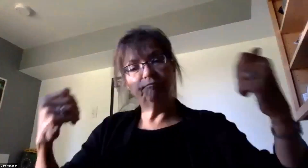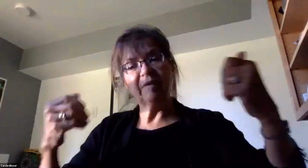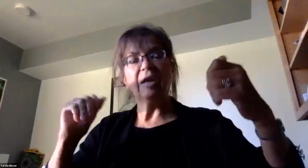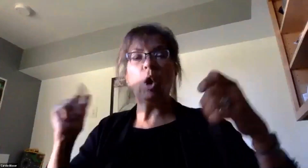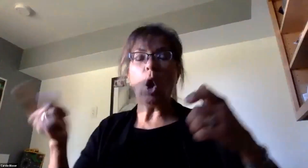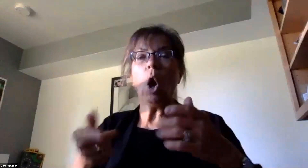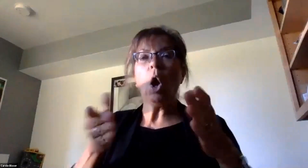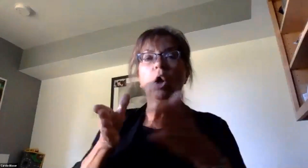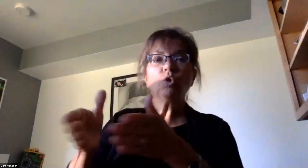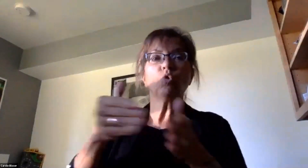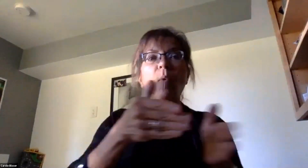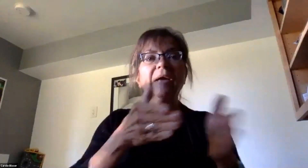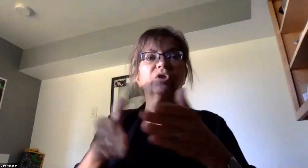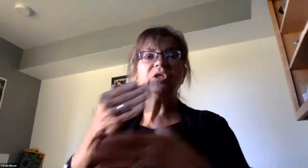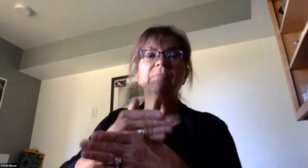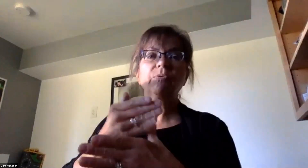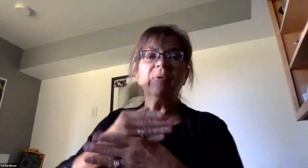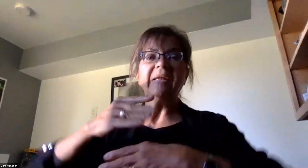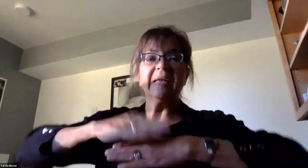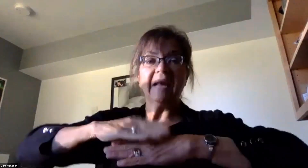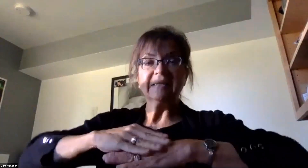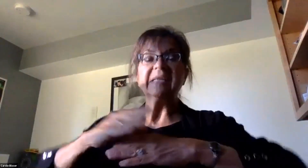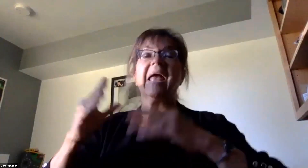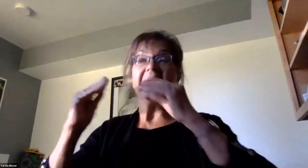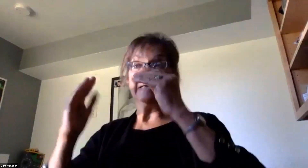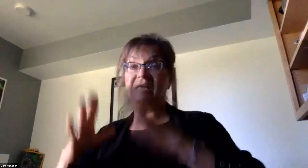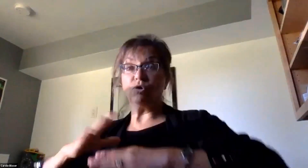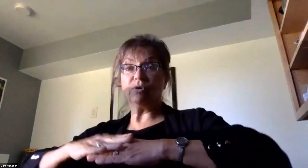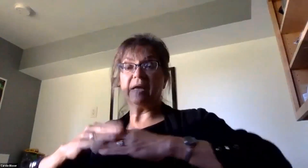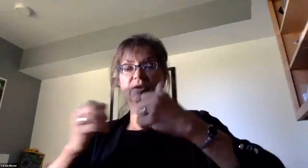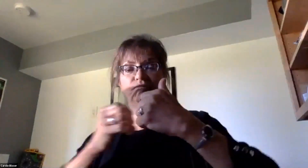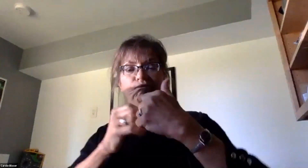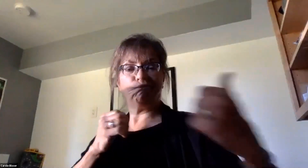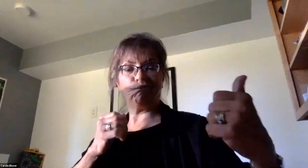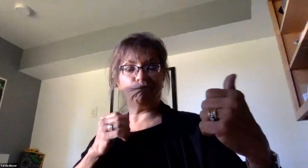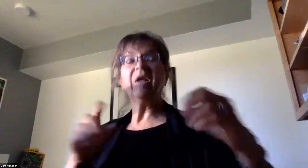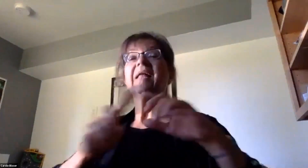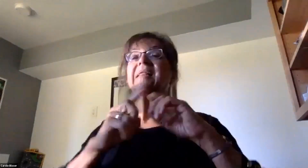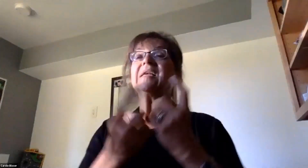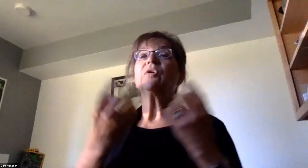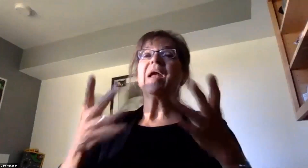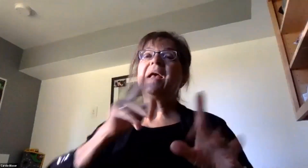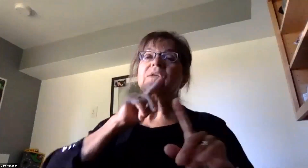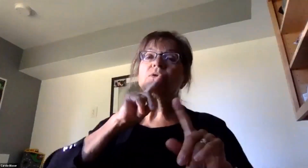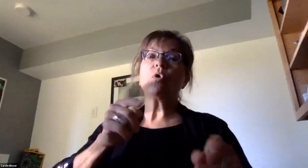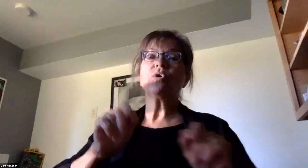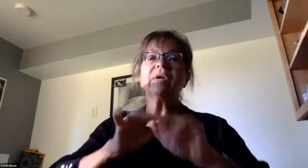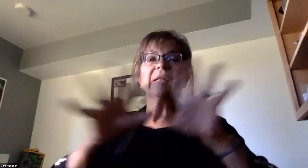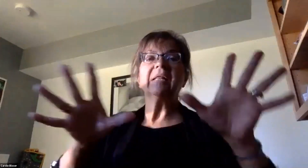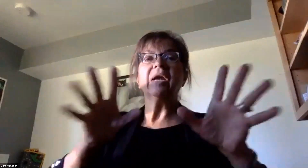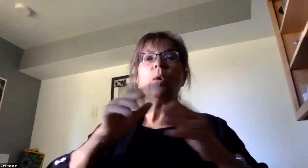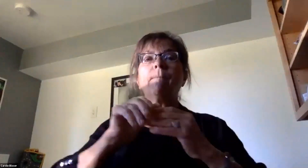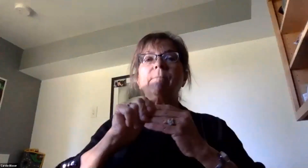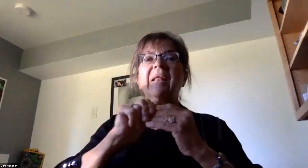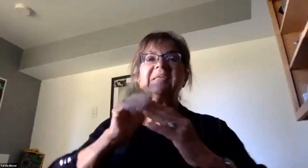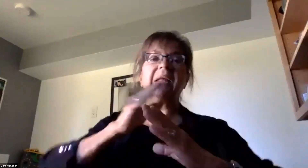between student desks and the teacher's desks. However, the district has ordered clear plastic barriers for use if it is determined that an